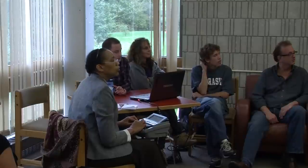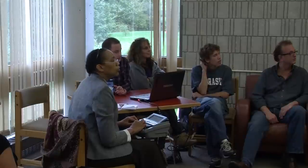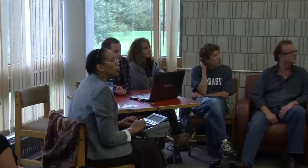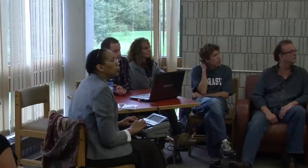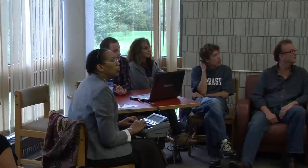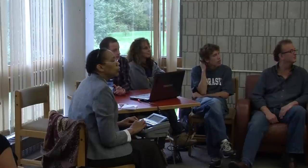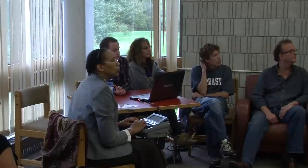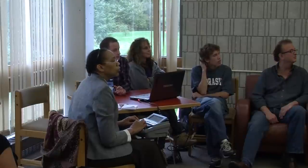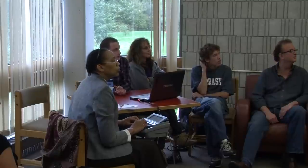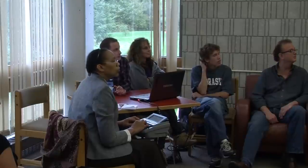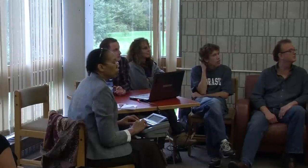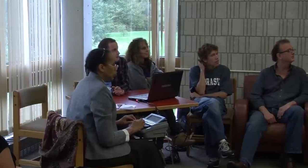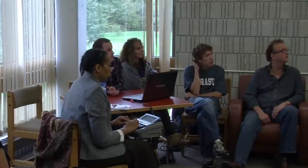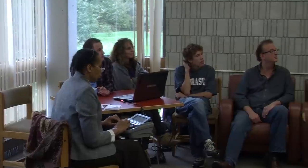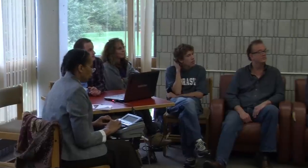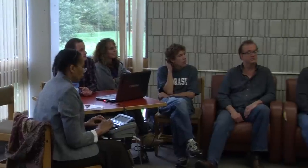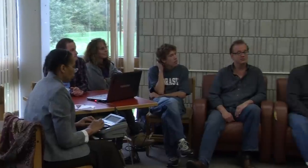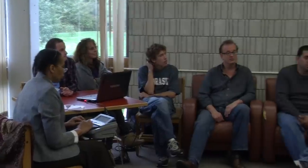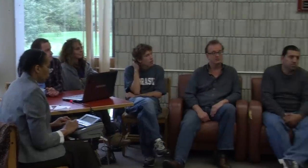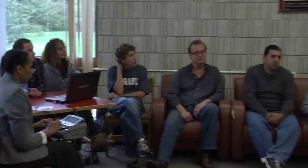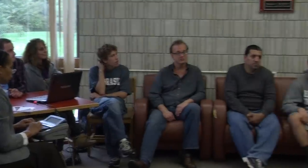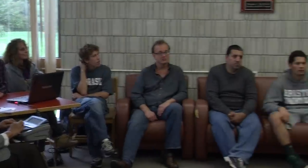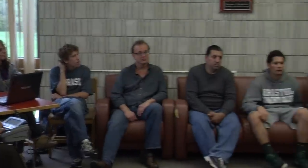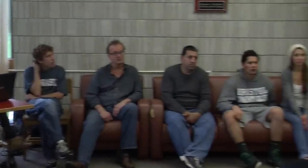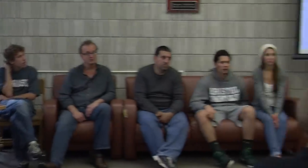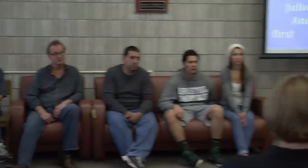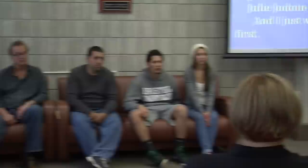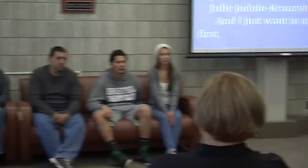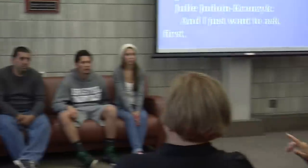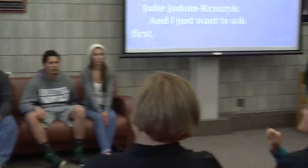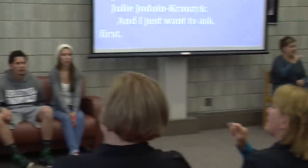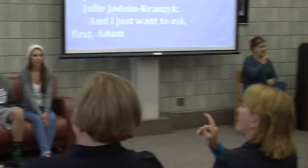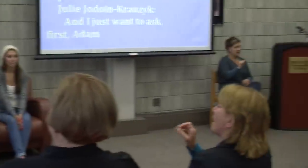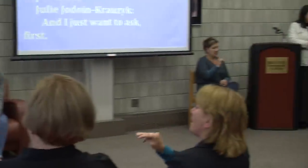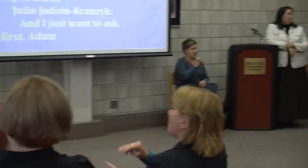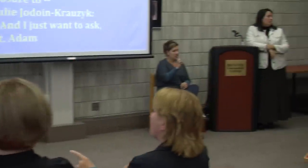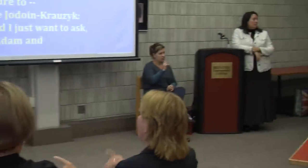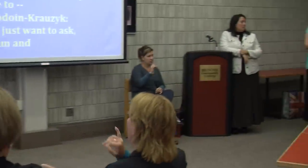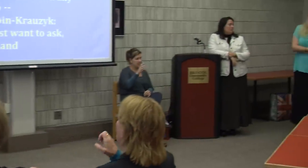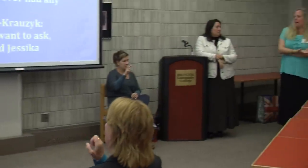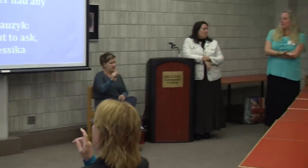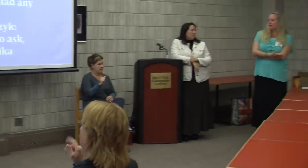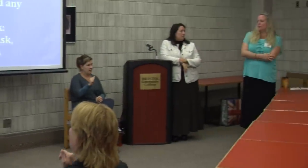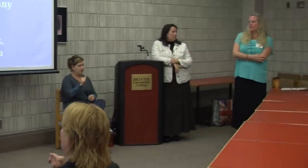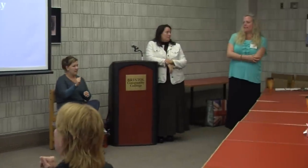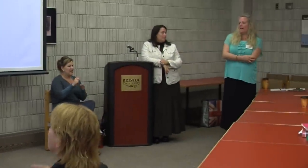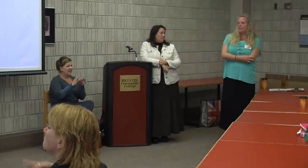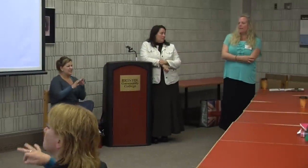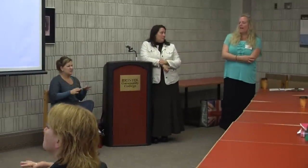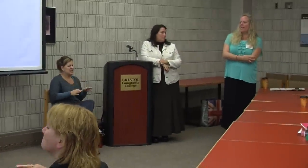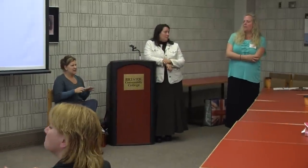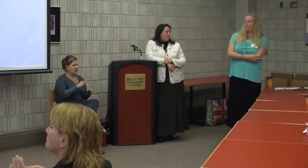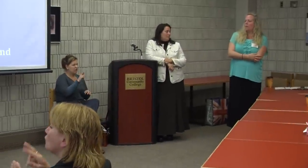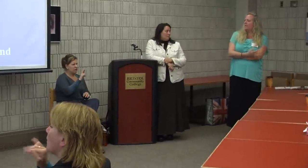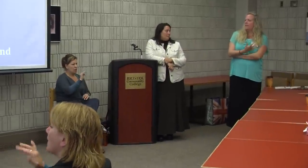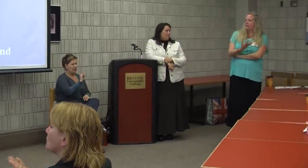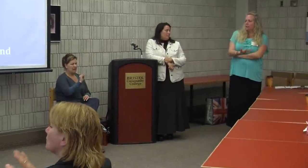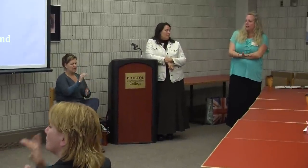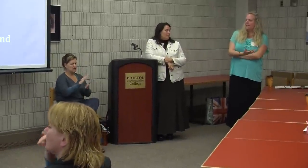And I just want to ask, first, Adam and Jessica to explain what is Rhode Island School for the Deaf, and what does it look like